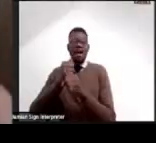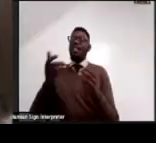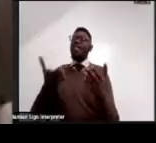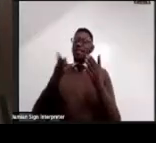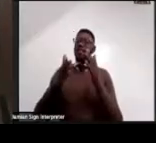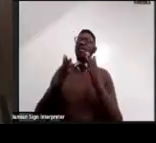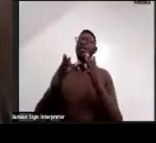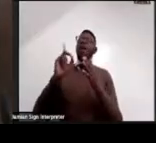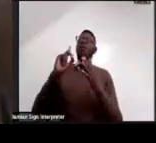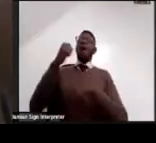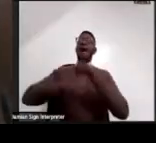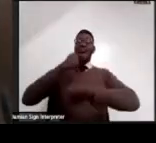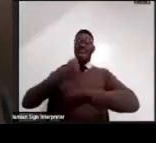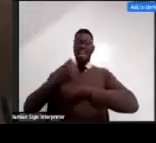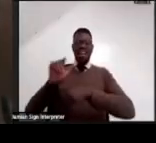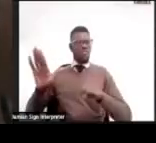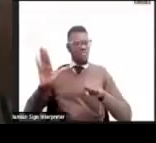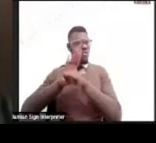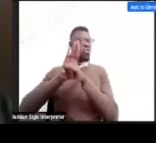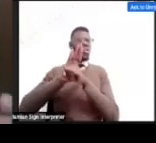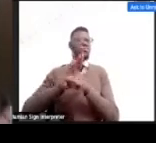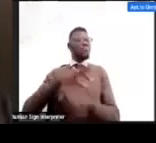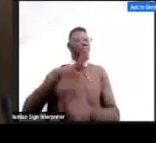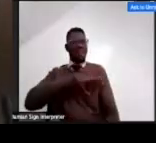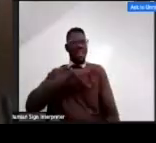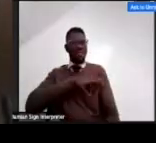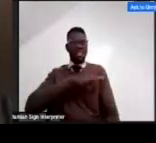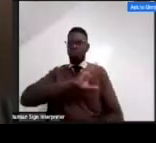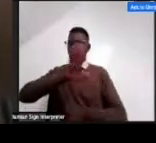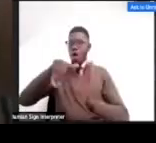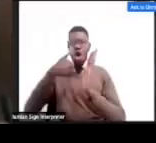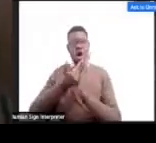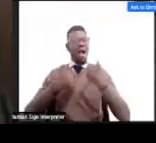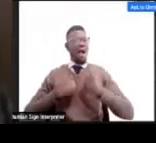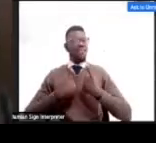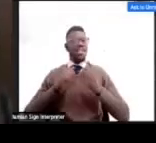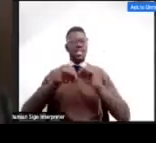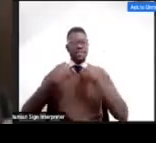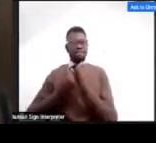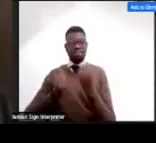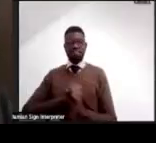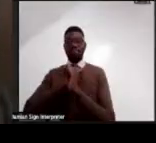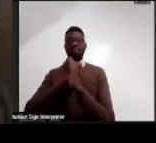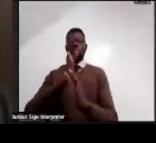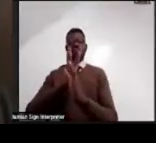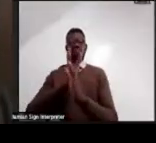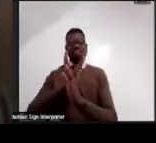hired with all the benefits, uh, social security. They have it. They have the contracts. They have the medical